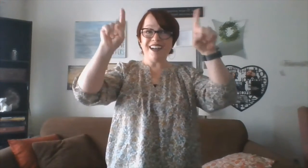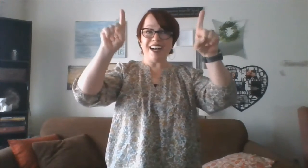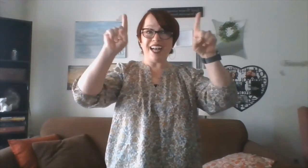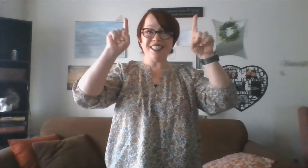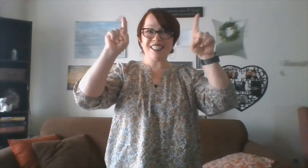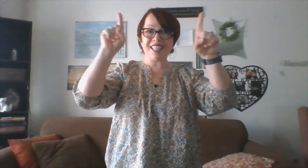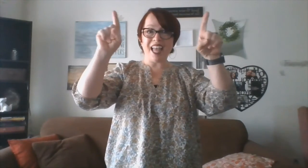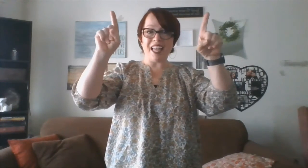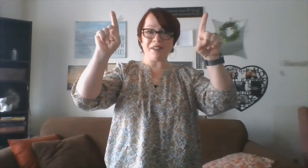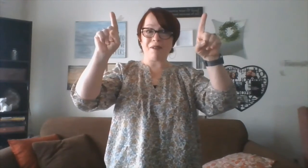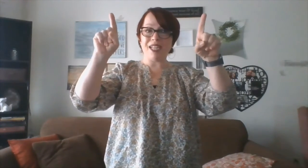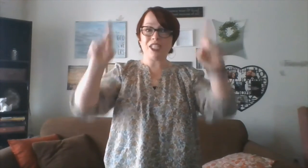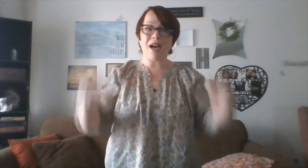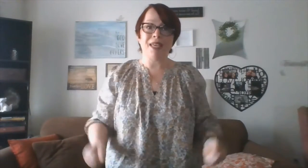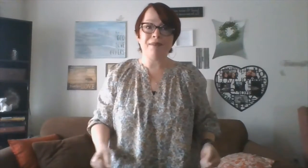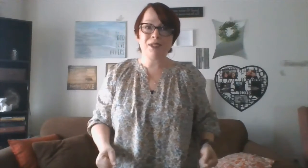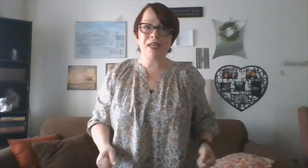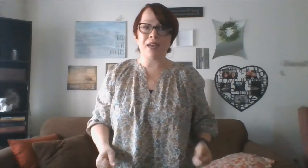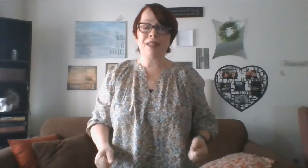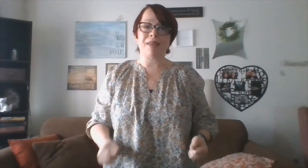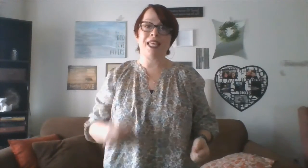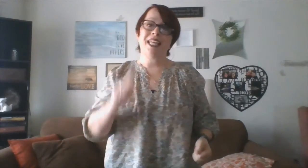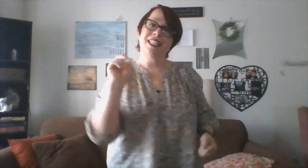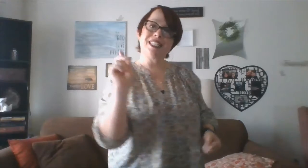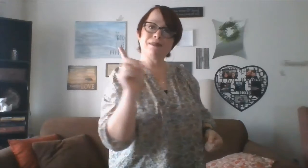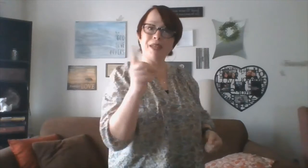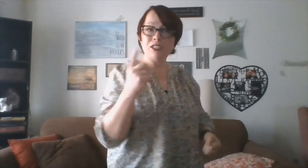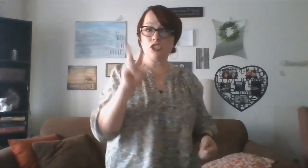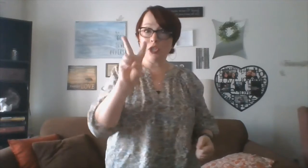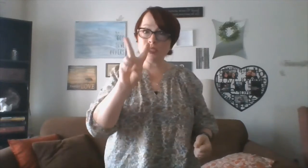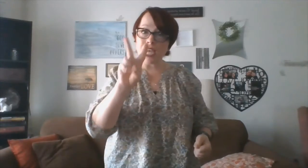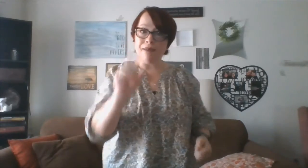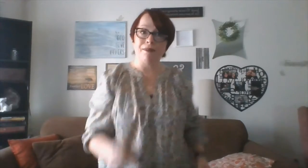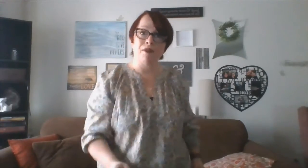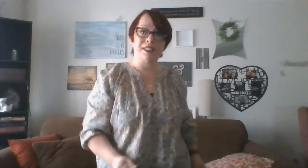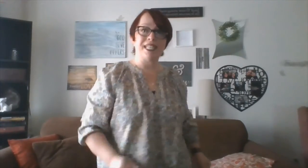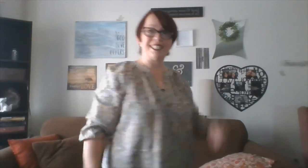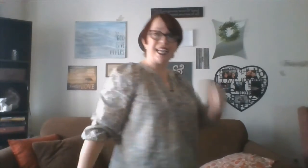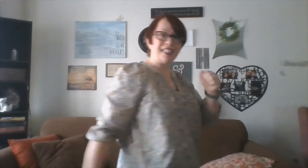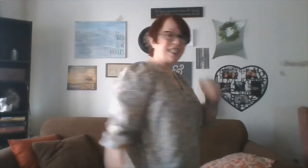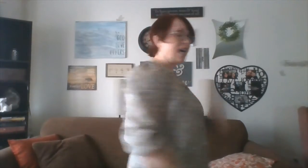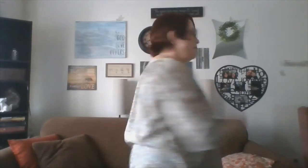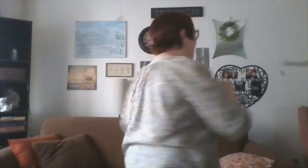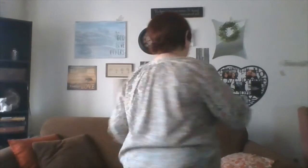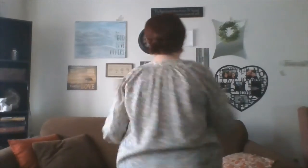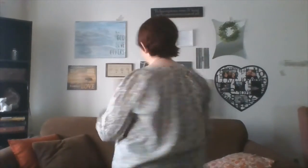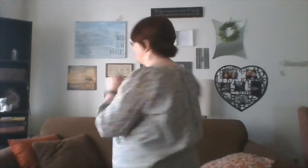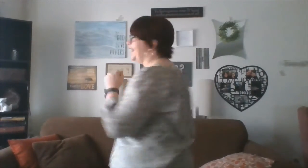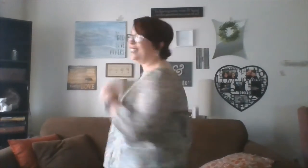God's son. Great job. Keep doing it with me. Let's stand two times before we say it the second time. One,